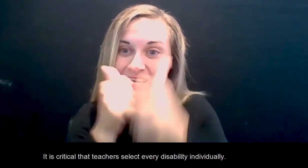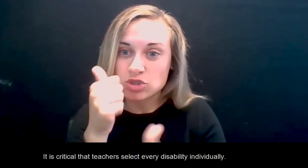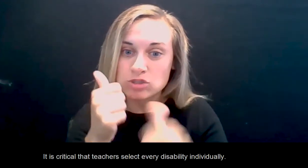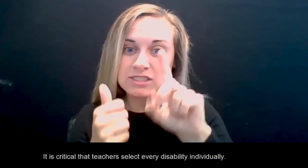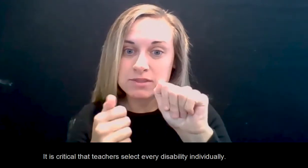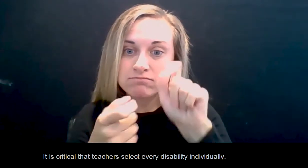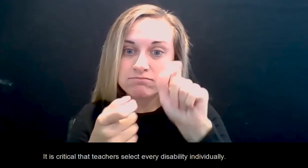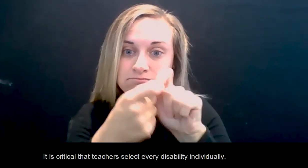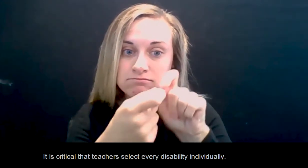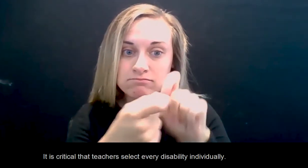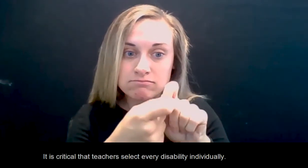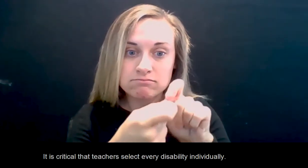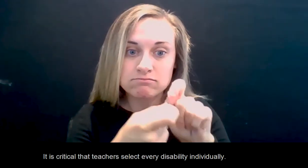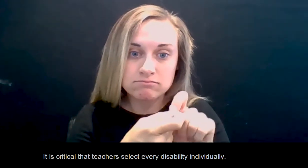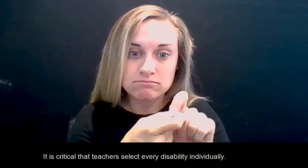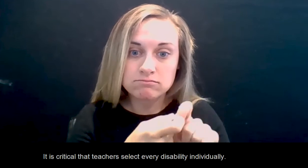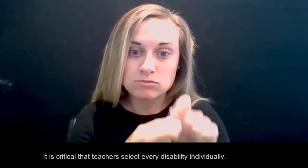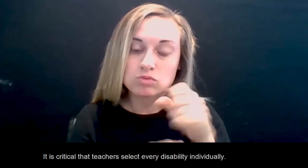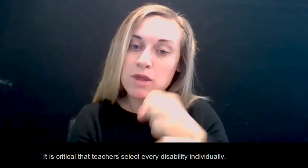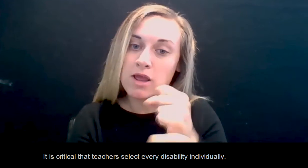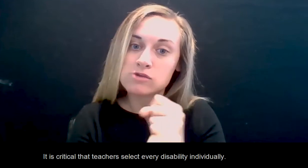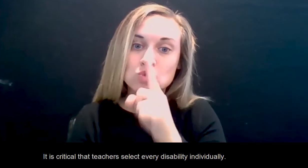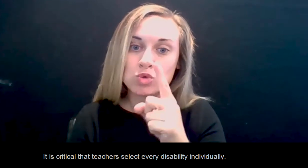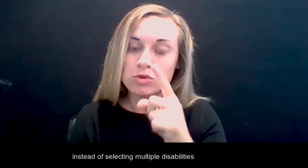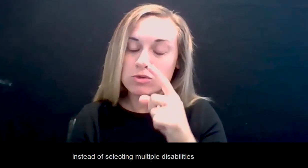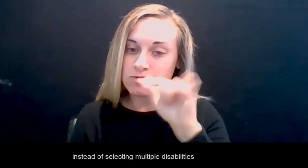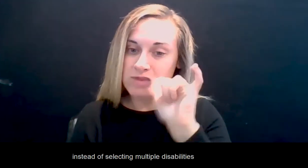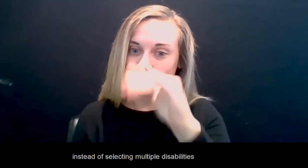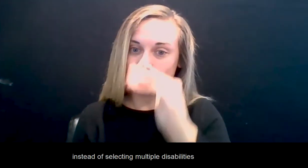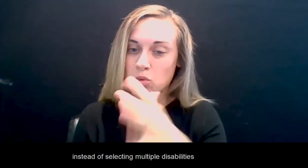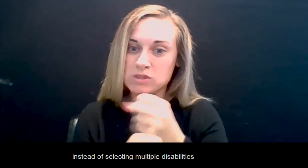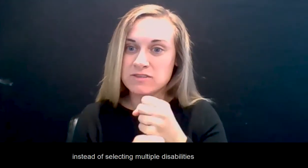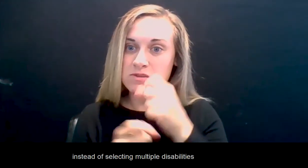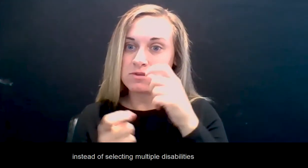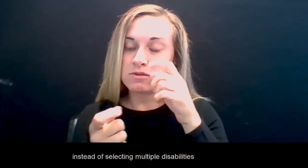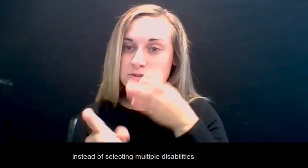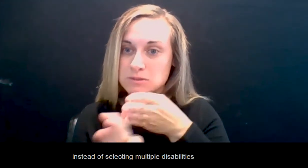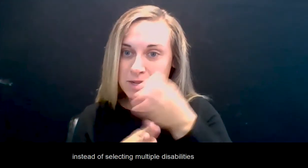every disability individually instead of selecting multiple disabilities.